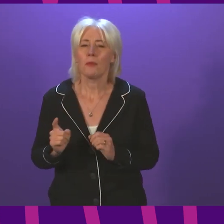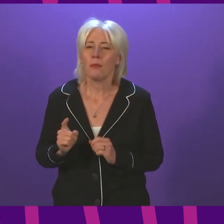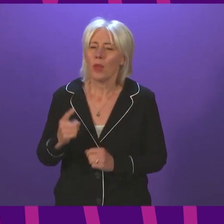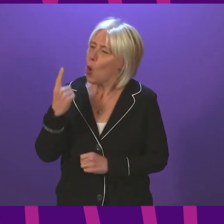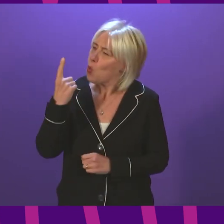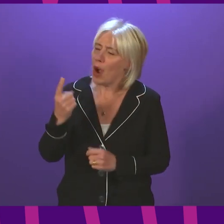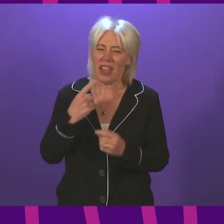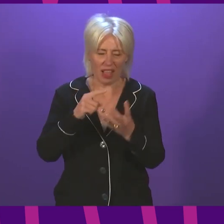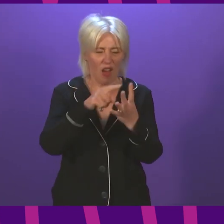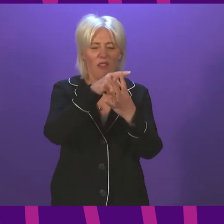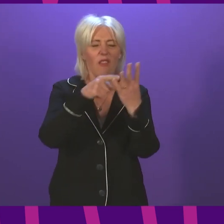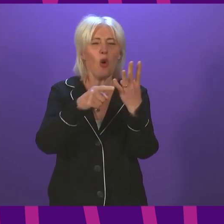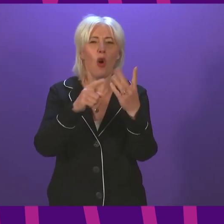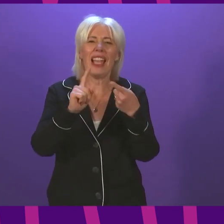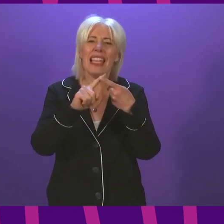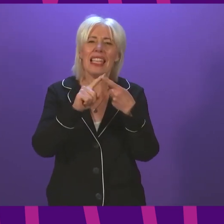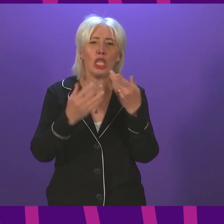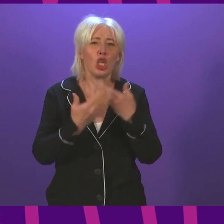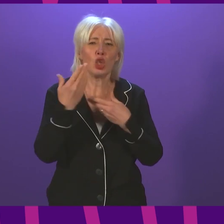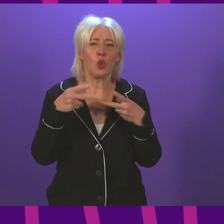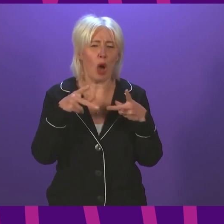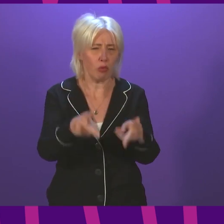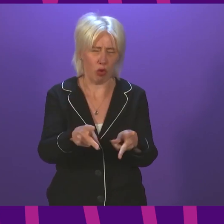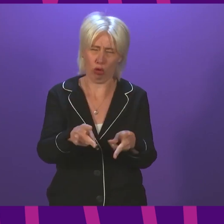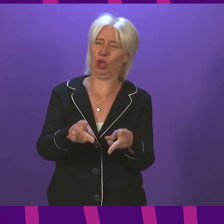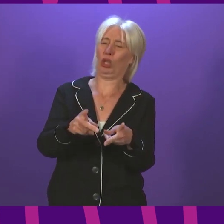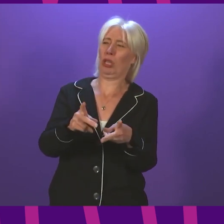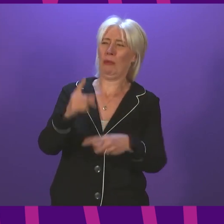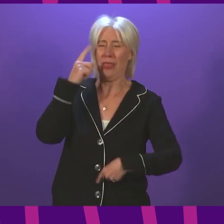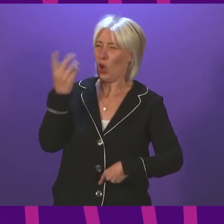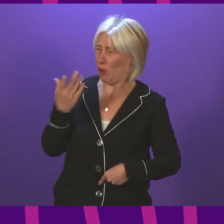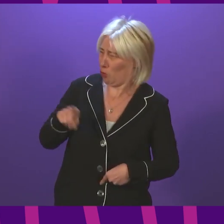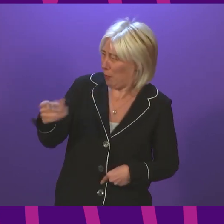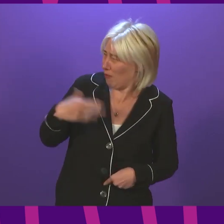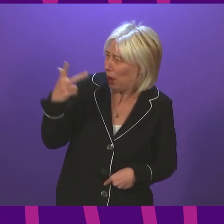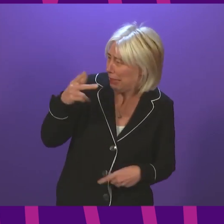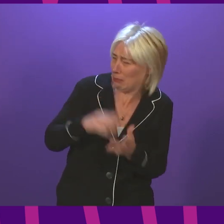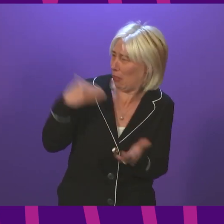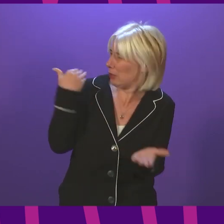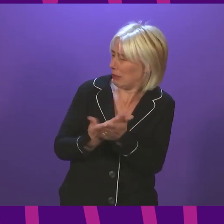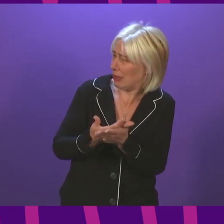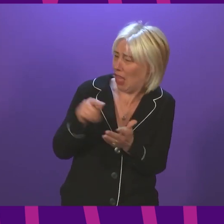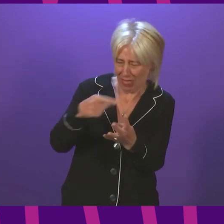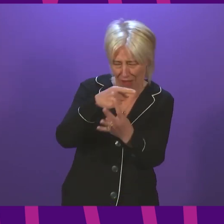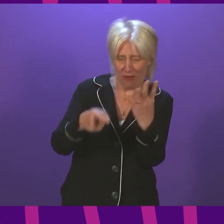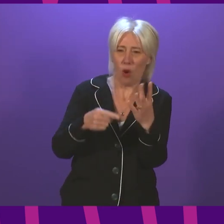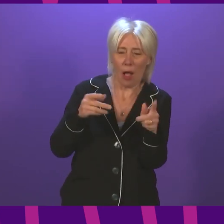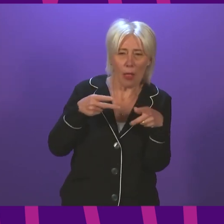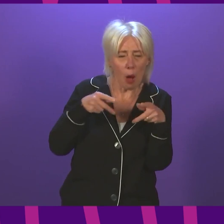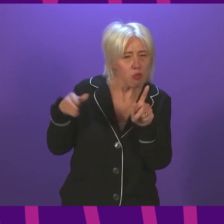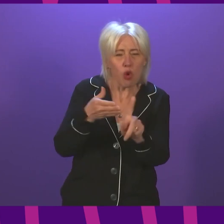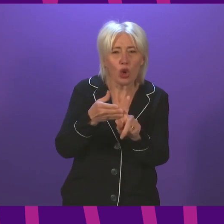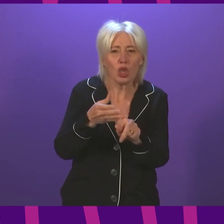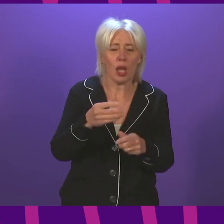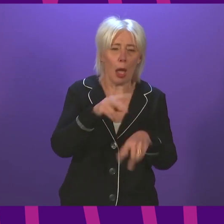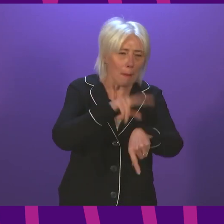that four E's is a new approach, then the only question that begs is where has he been for the past 18 months. That's the approach the police, environmental